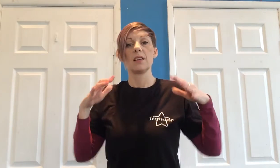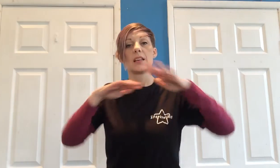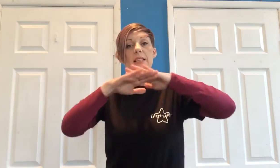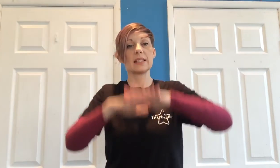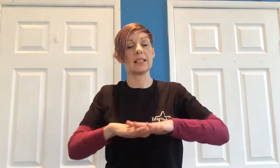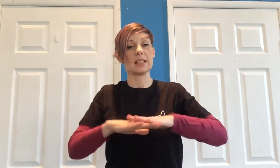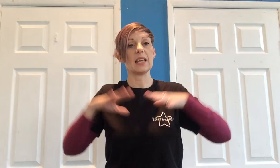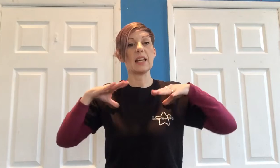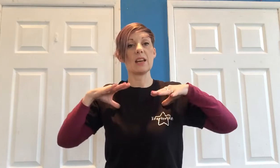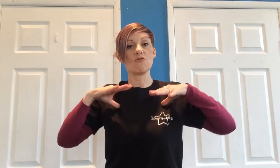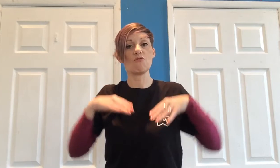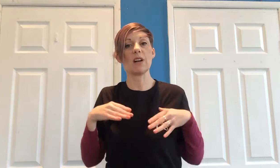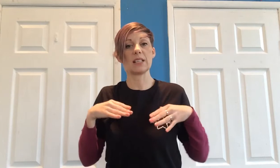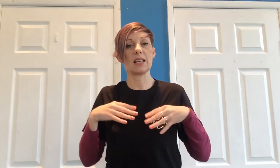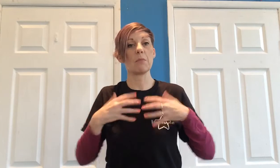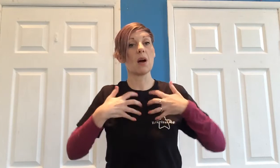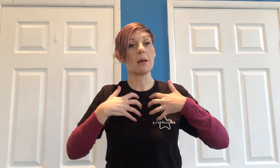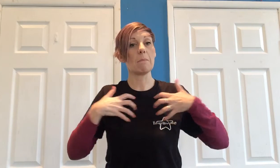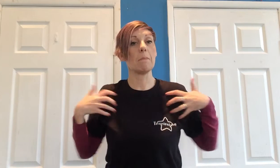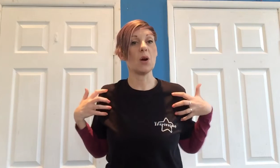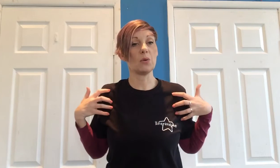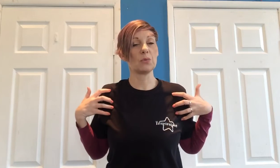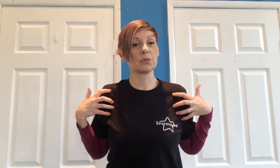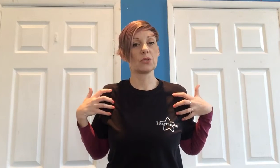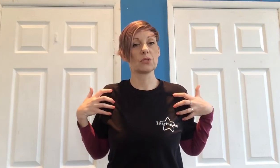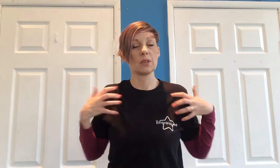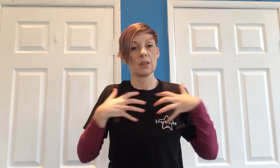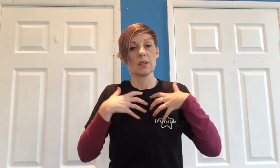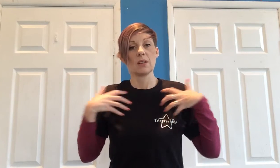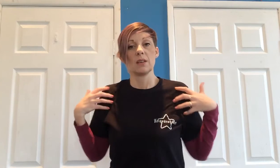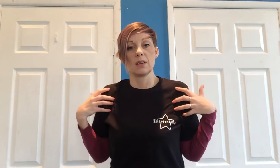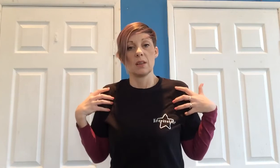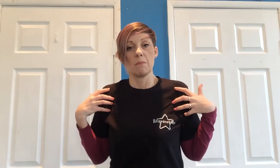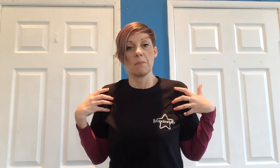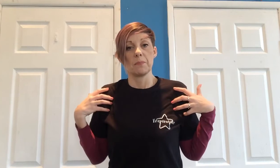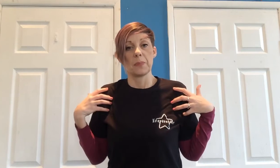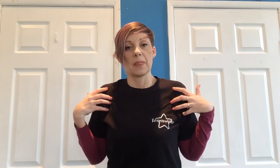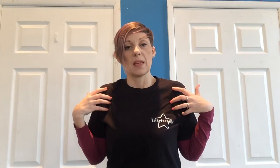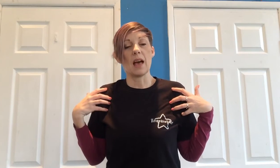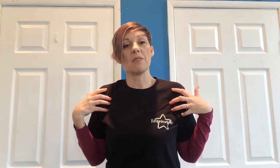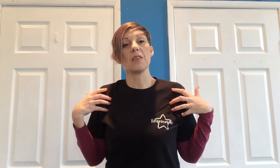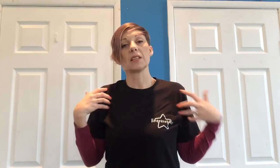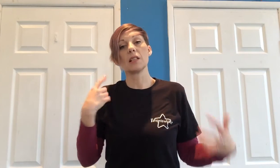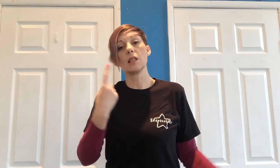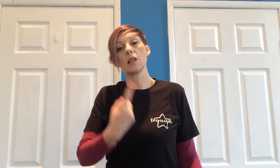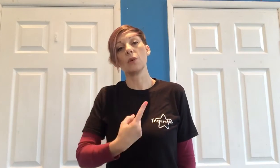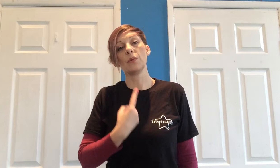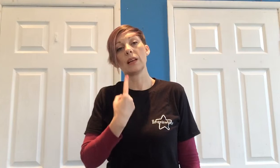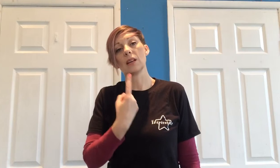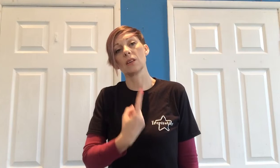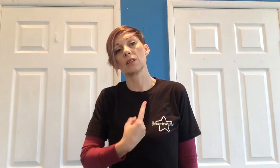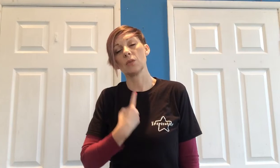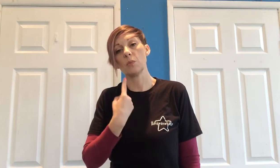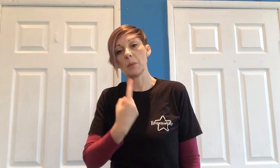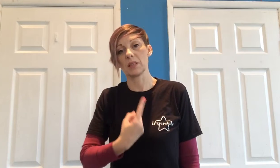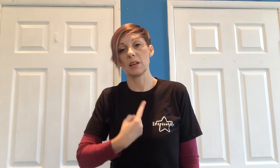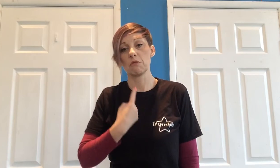Sitting here resting my bones and this loneliness, all by myself,